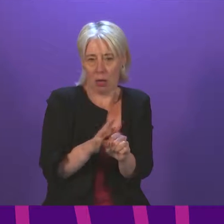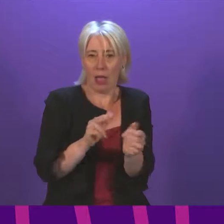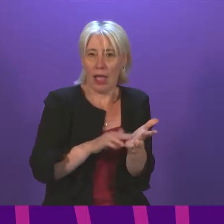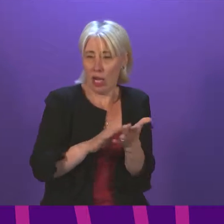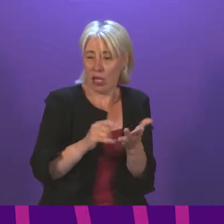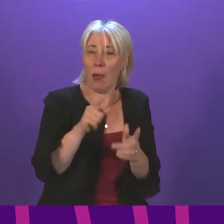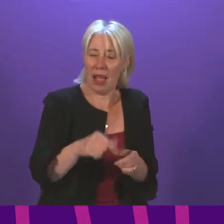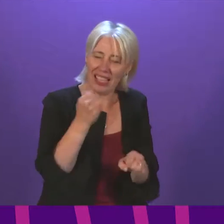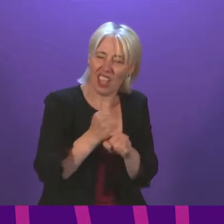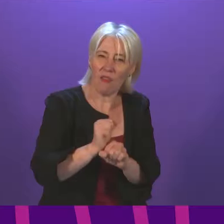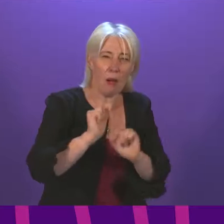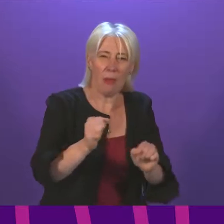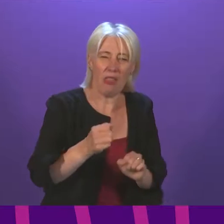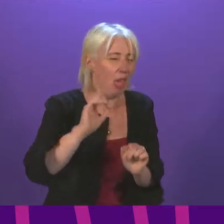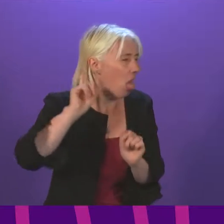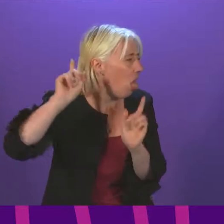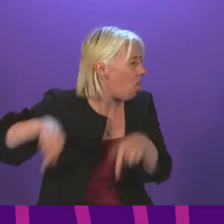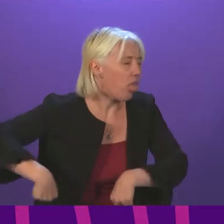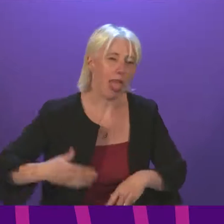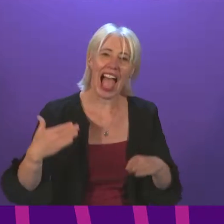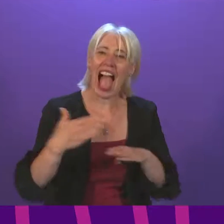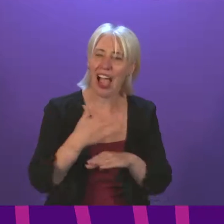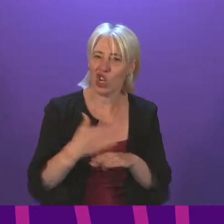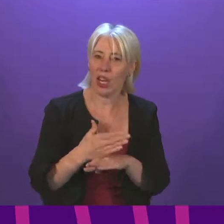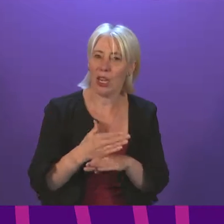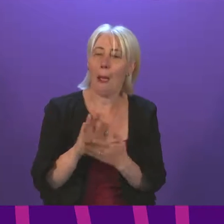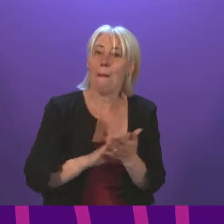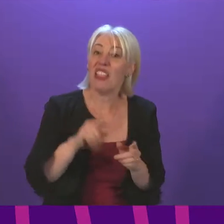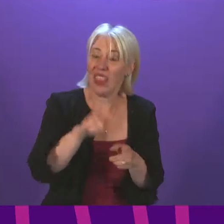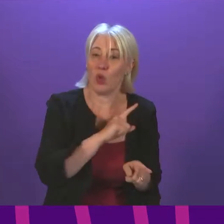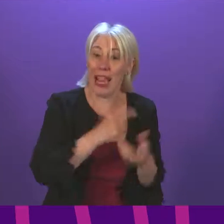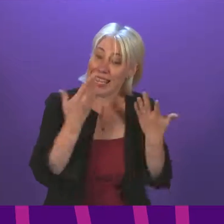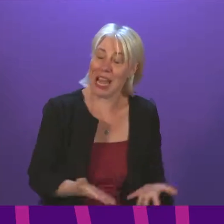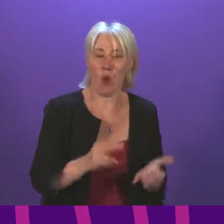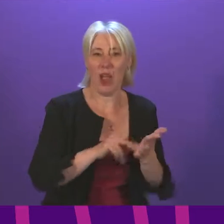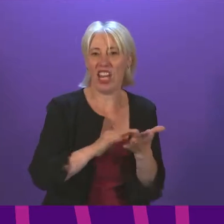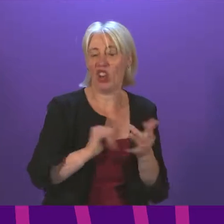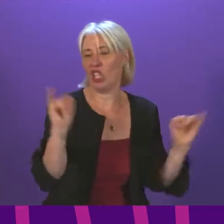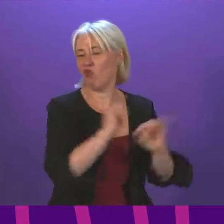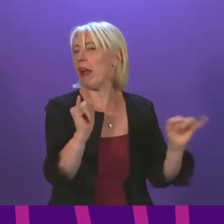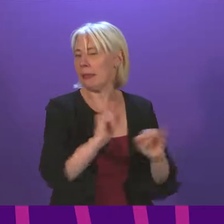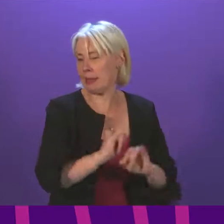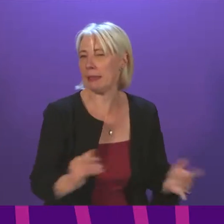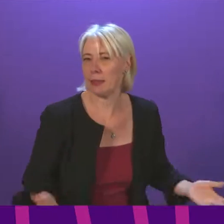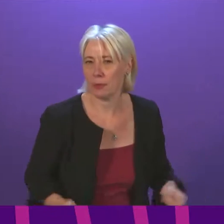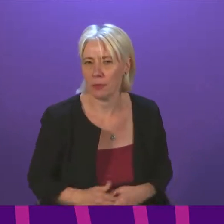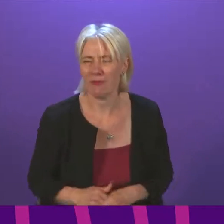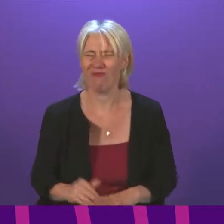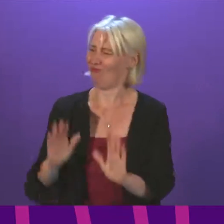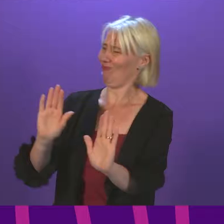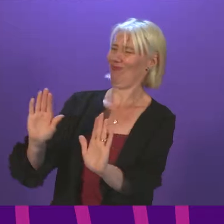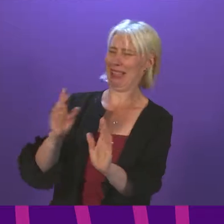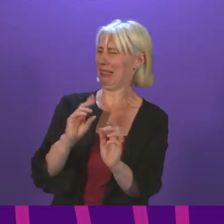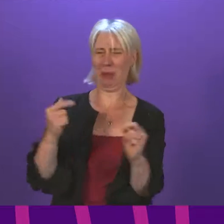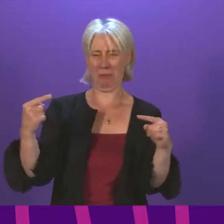lack of action which has compounded the current NHS staffing crisis? Cabinet Secretary. Let me just deal with some of the